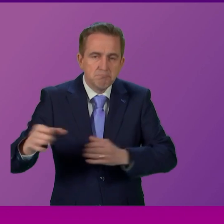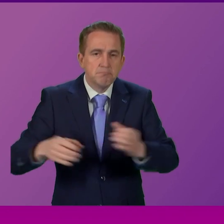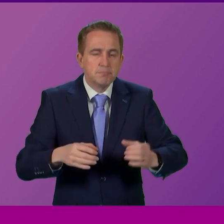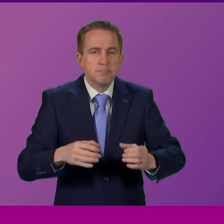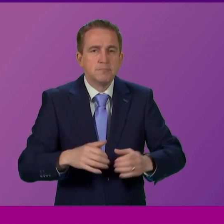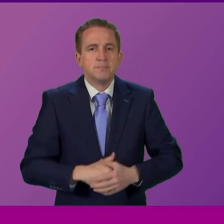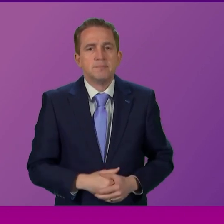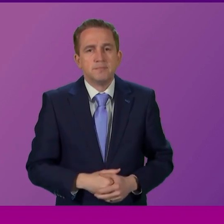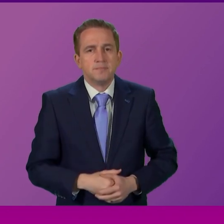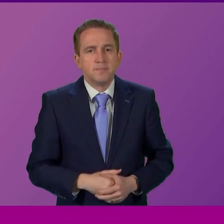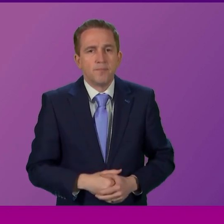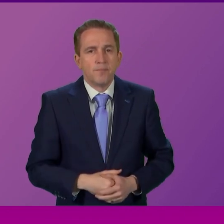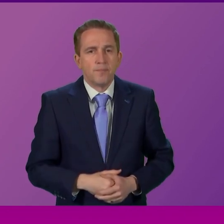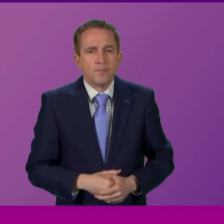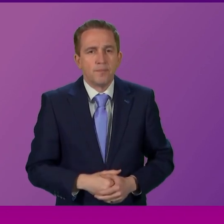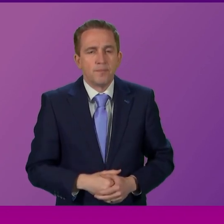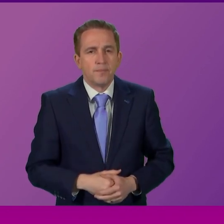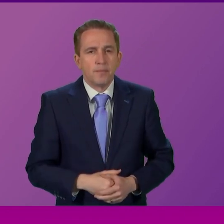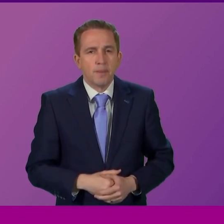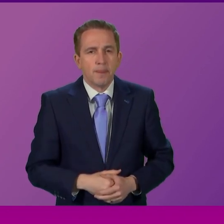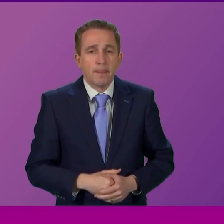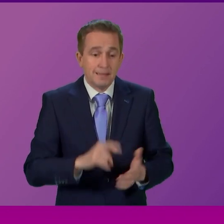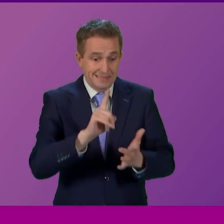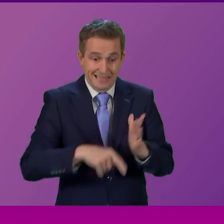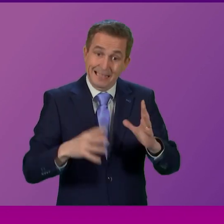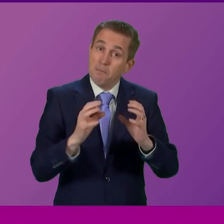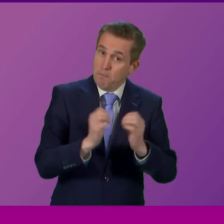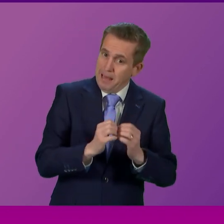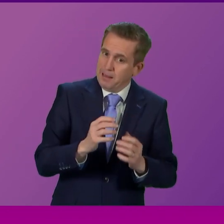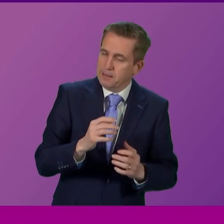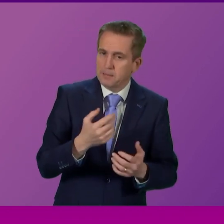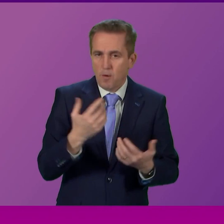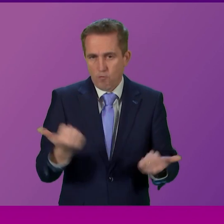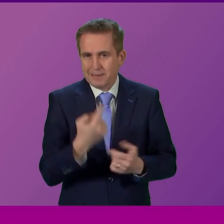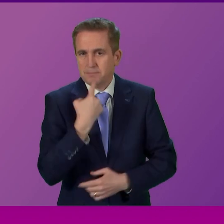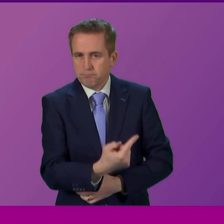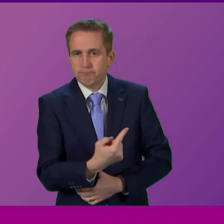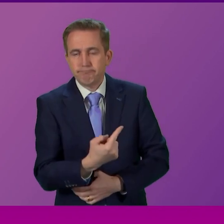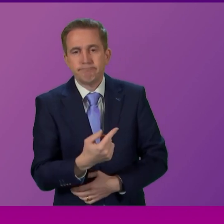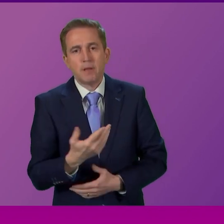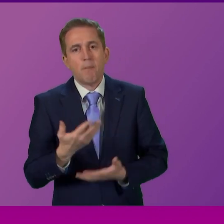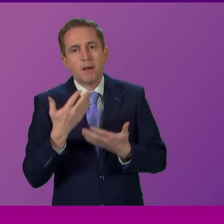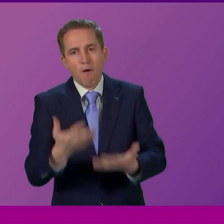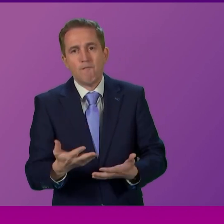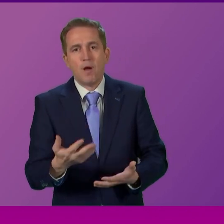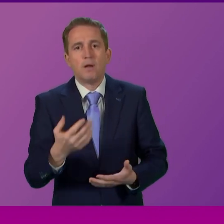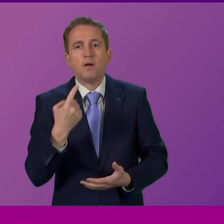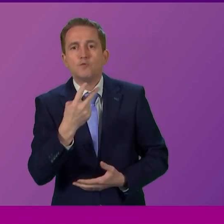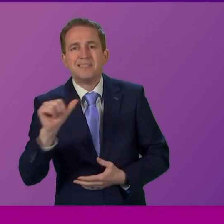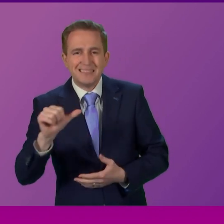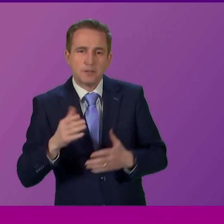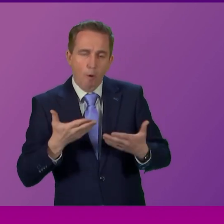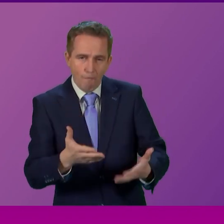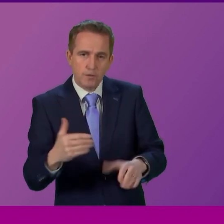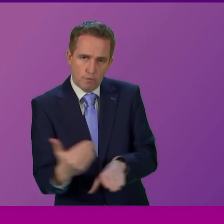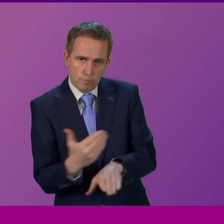and as a reference in answer to Jackie Bailey around 126 farm offers have been accepted and we